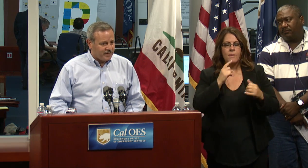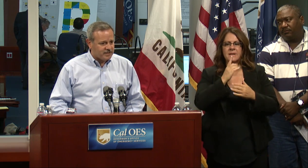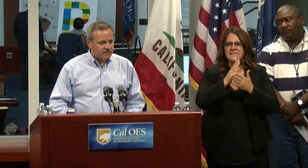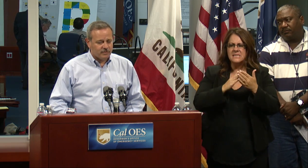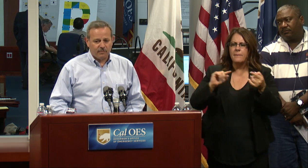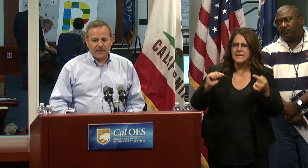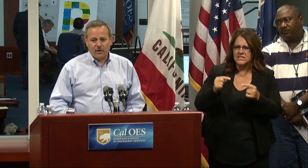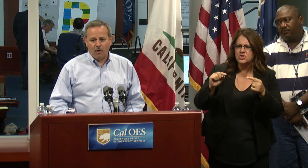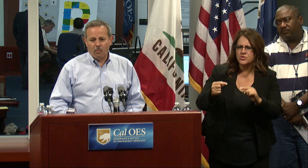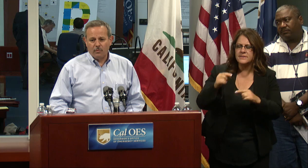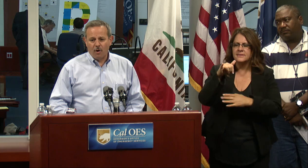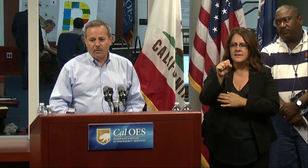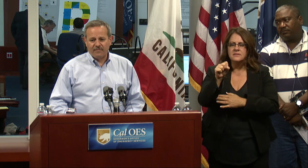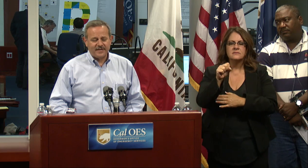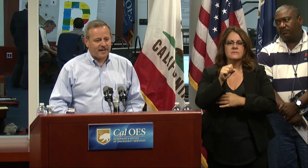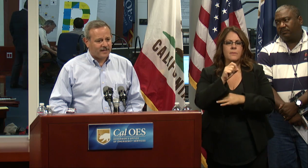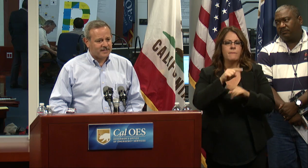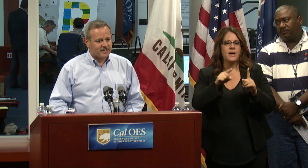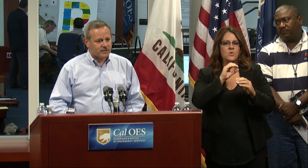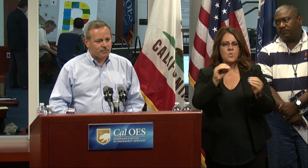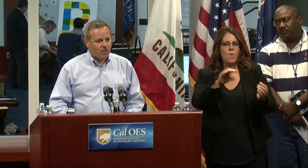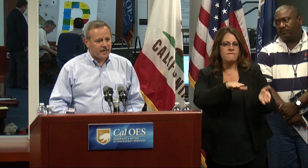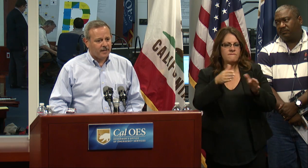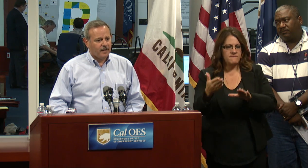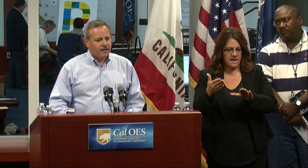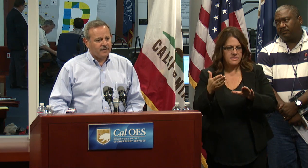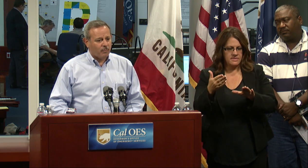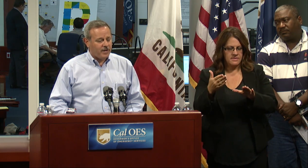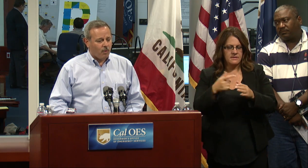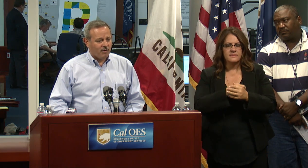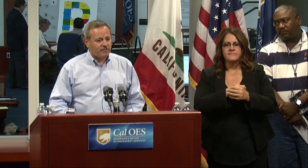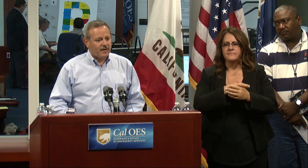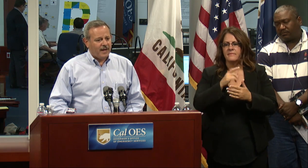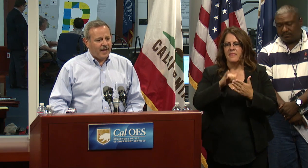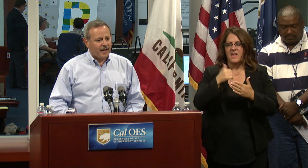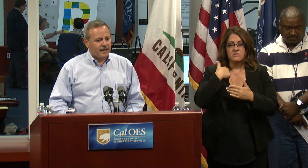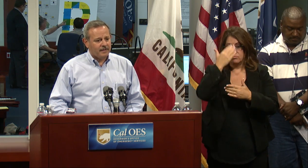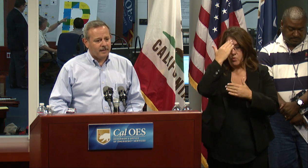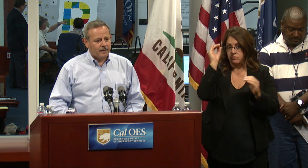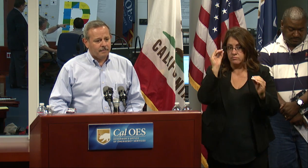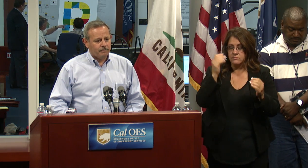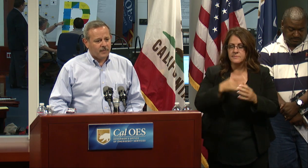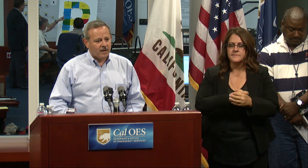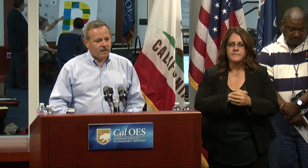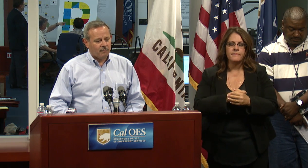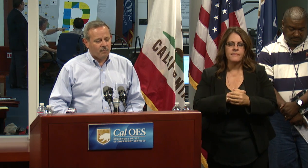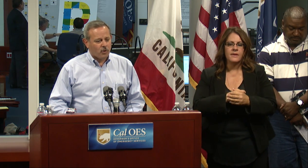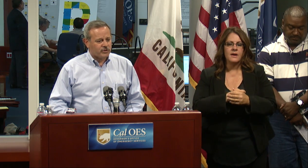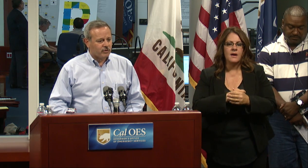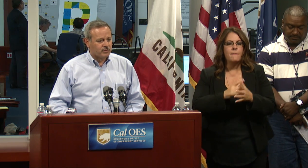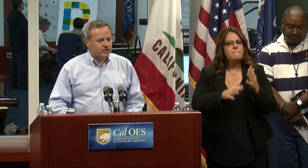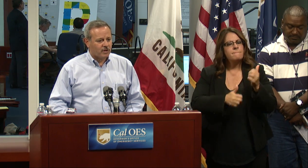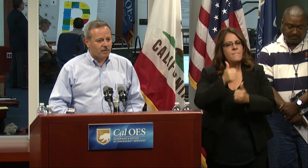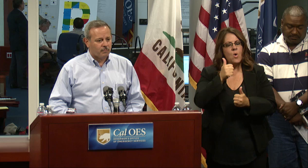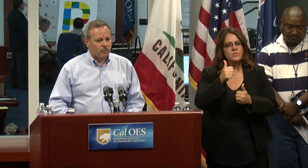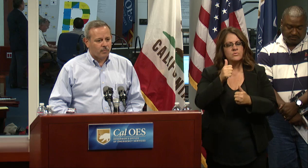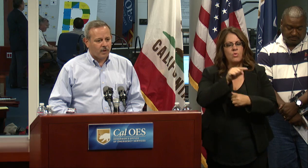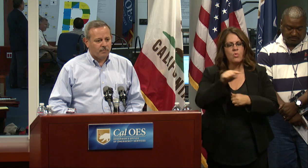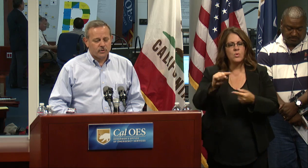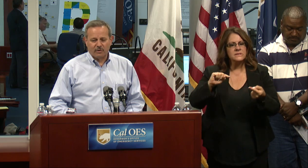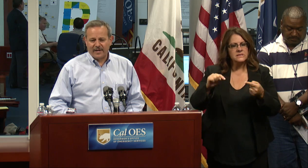some injuries. There have been no known fatalities at this point that we know of. And most of those